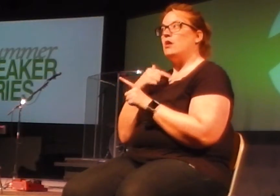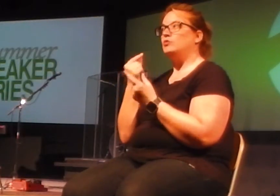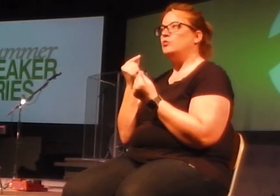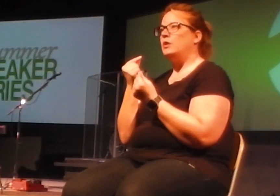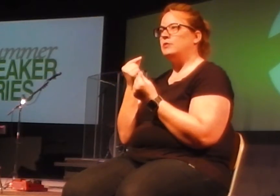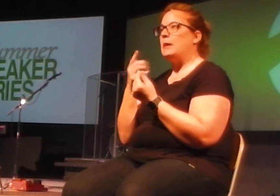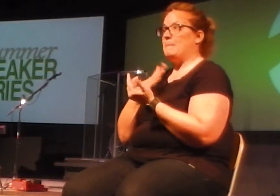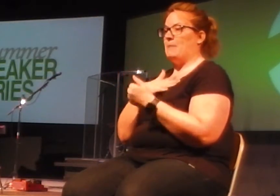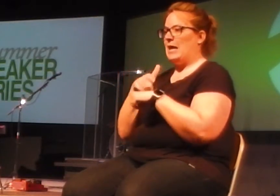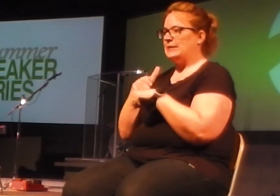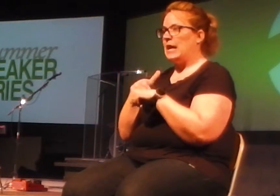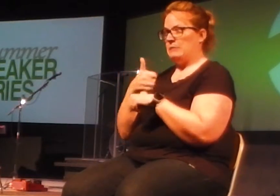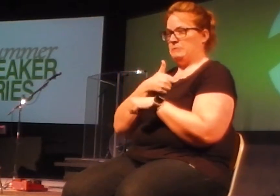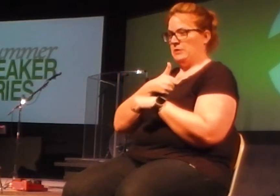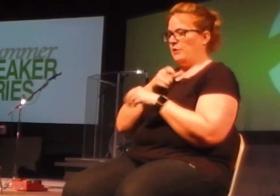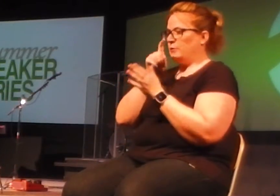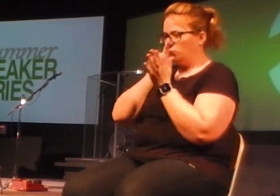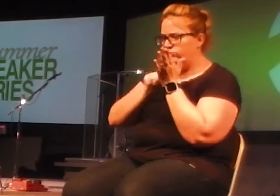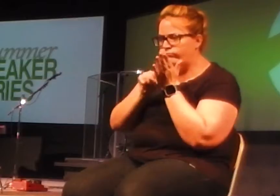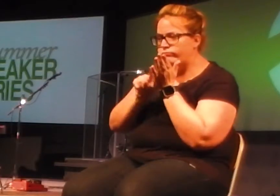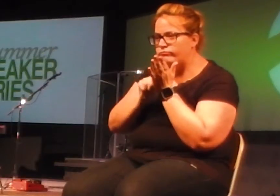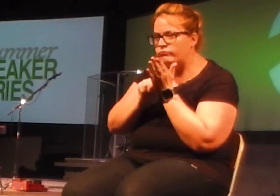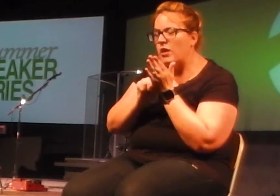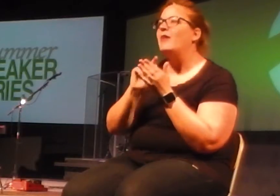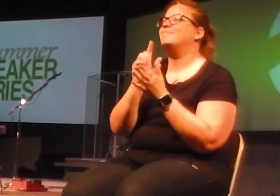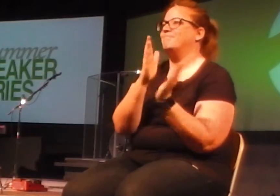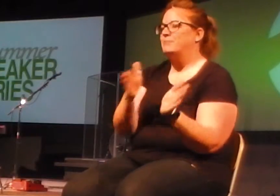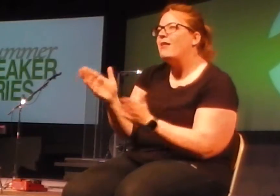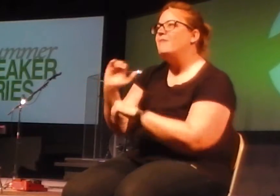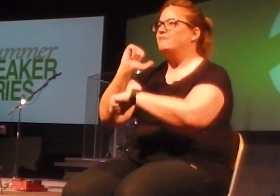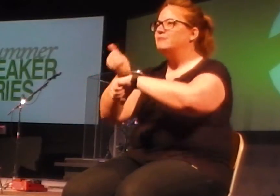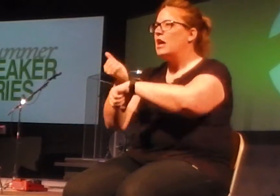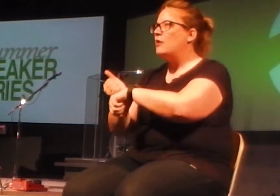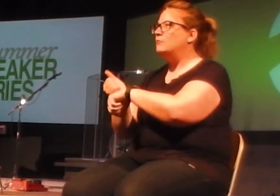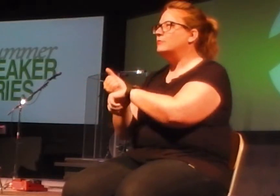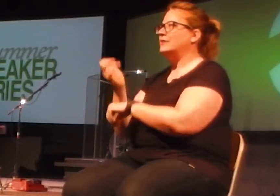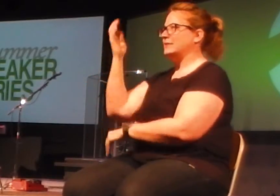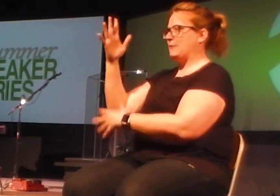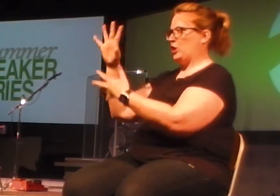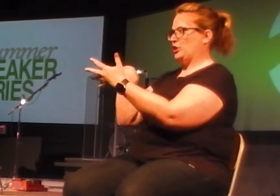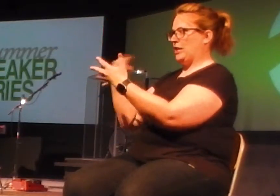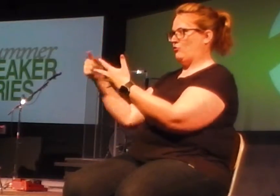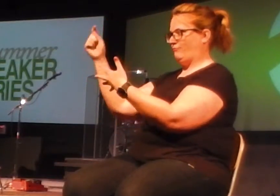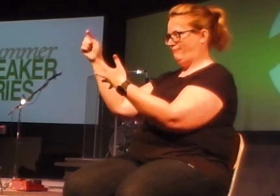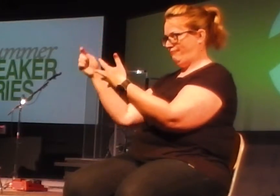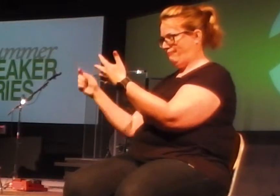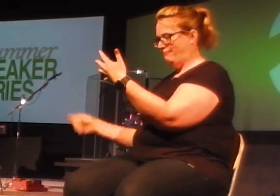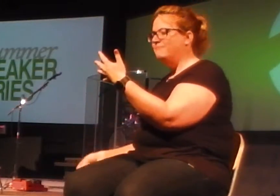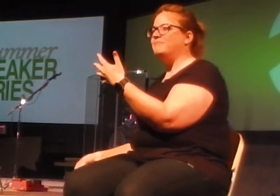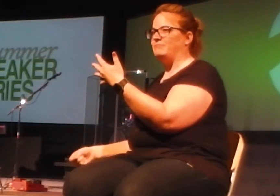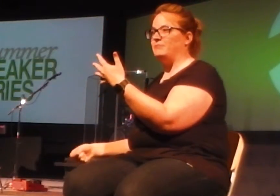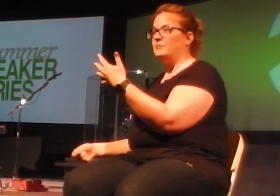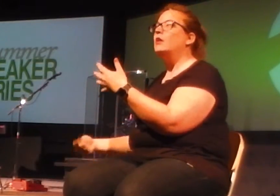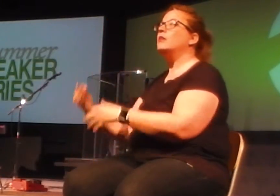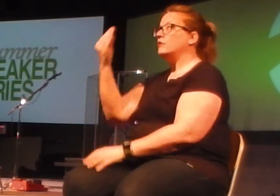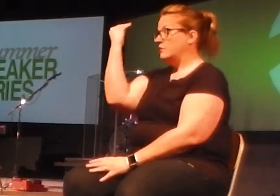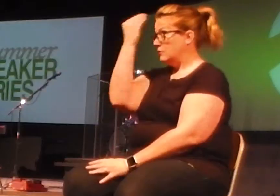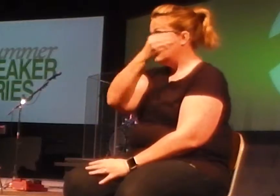ton of my time personally setting up and preparing this speaker schedule. And I want to let you know we really